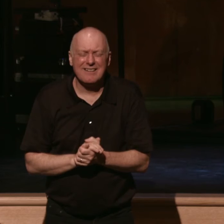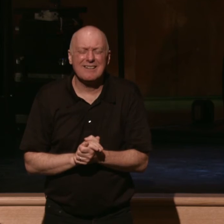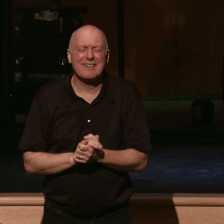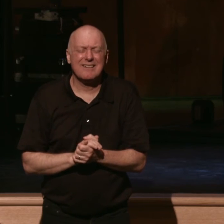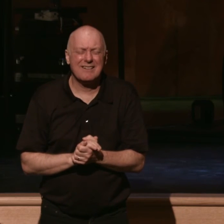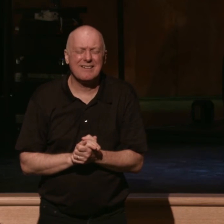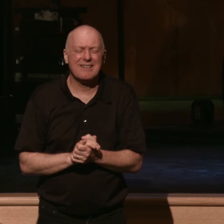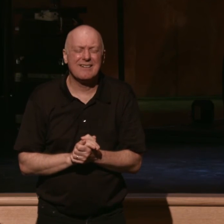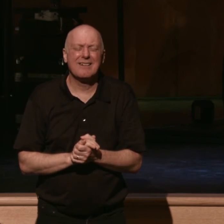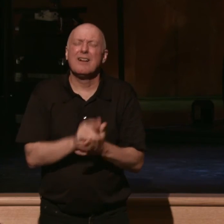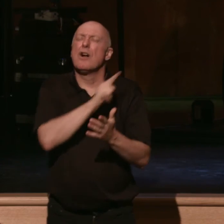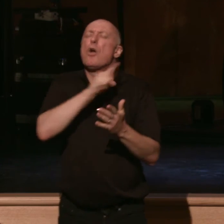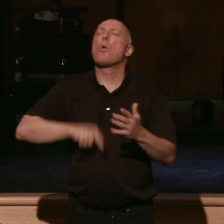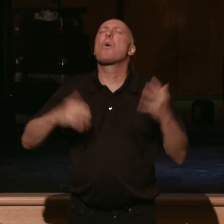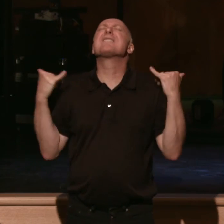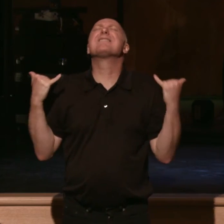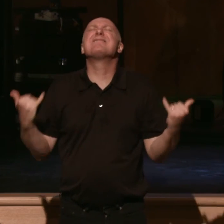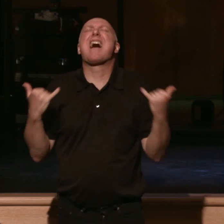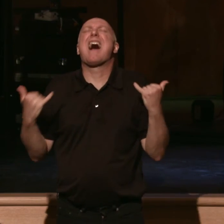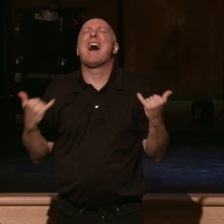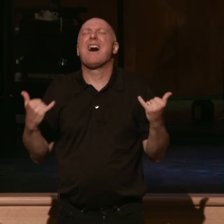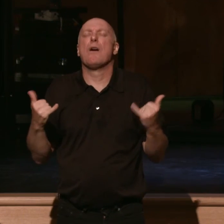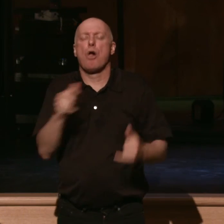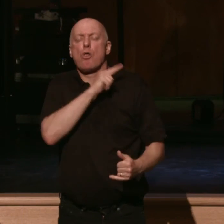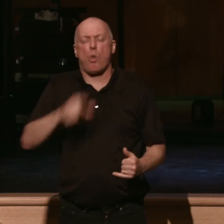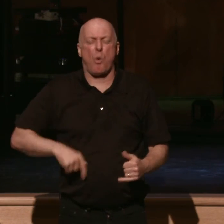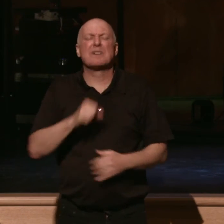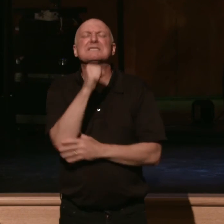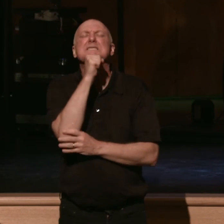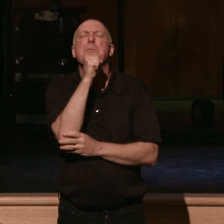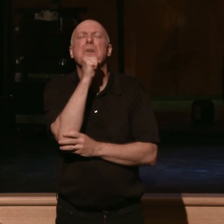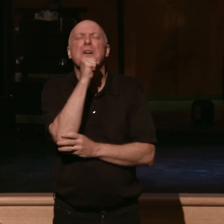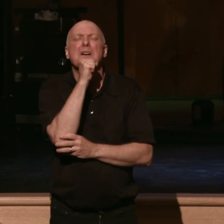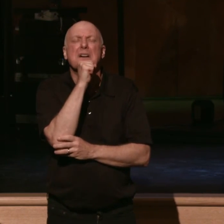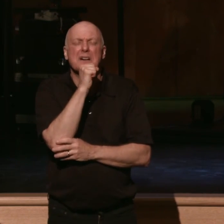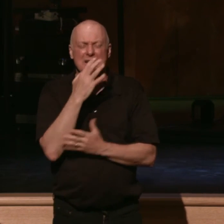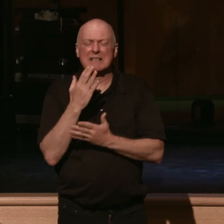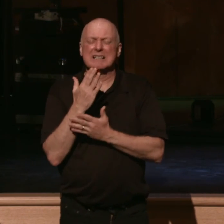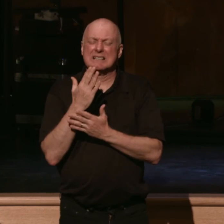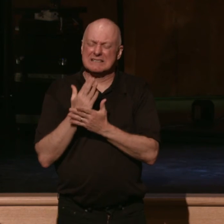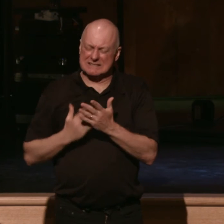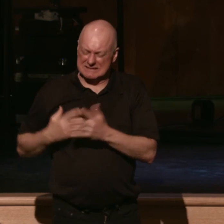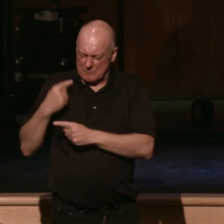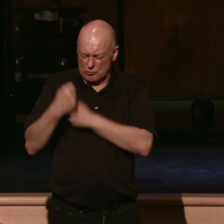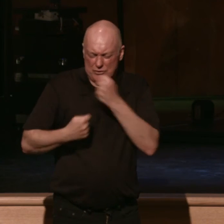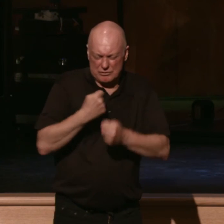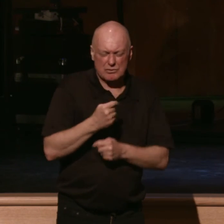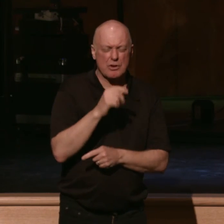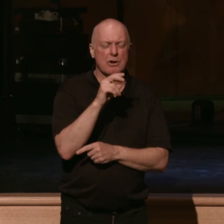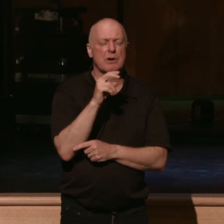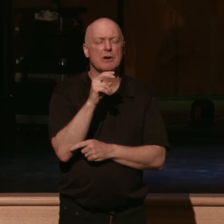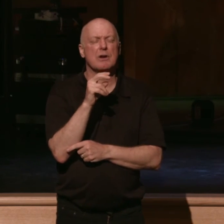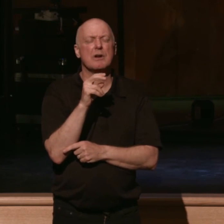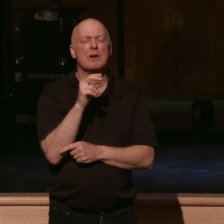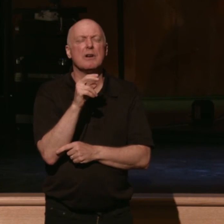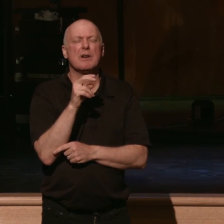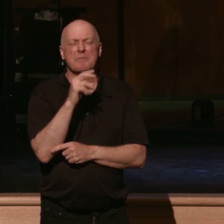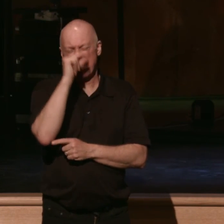So Lord, now we turn to the Lord's Supper and some traditions call this the Eucharist, which is a Greek word meaning